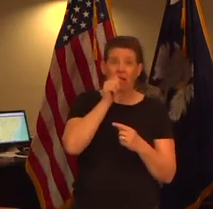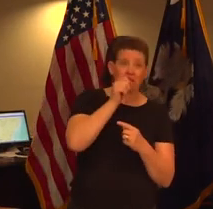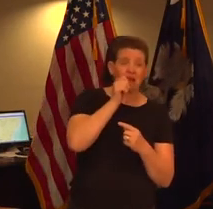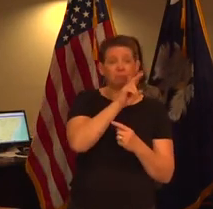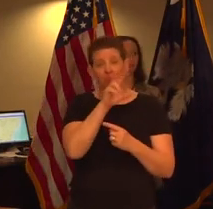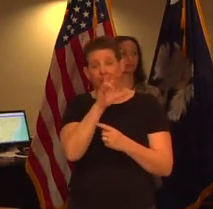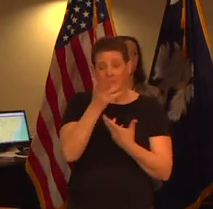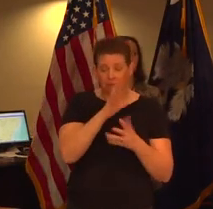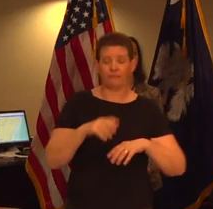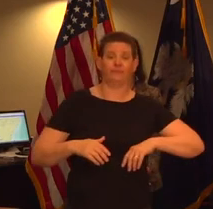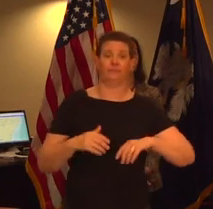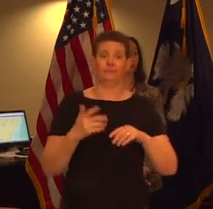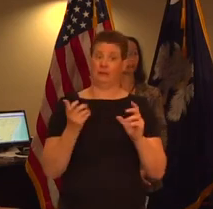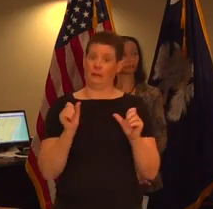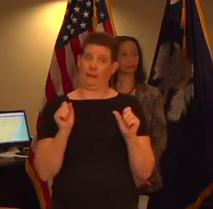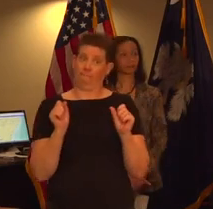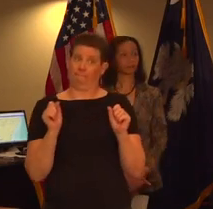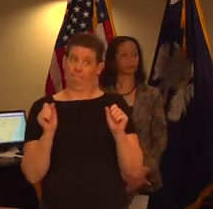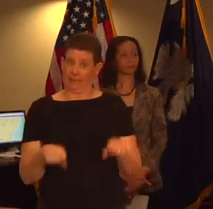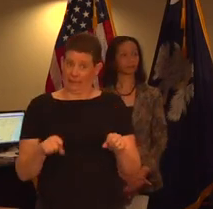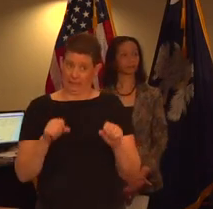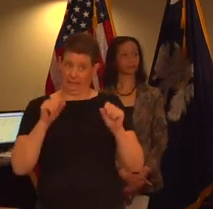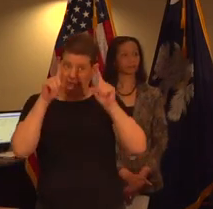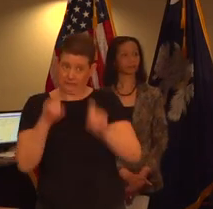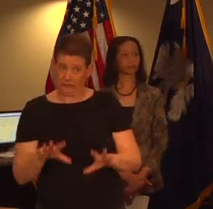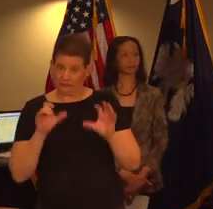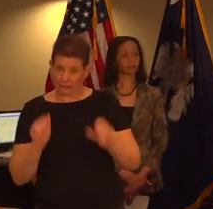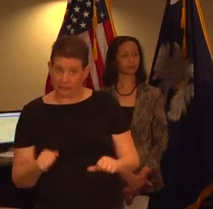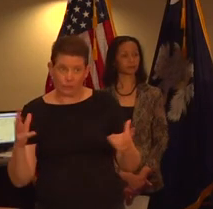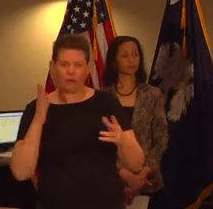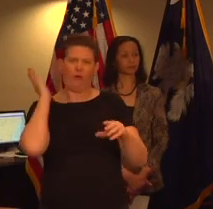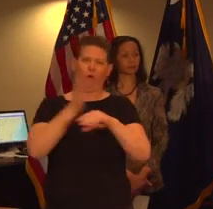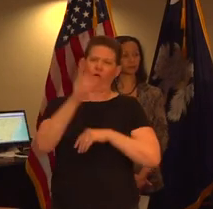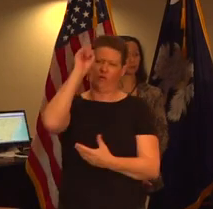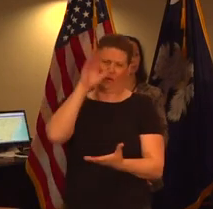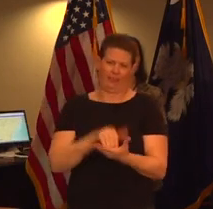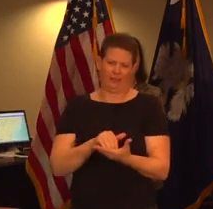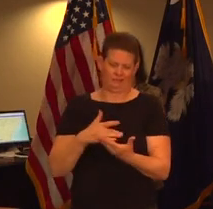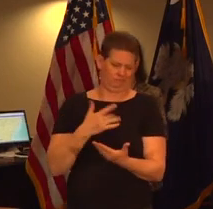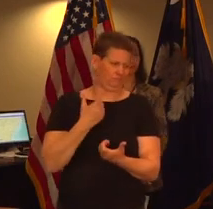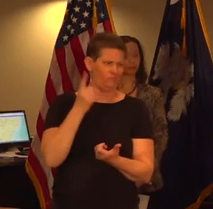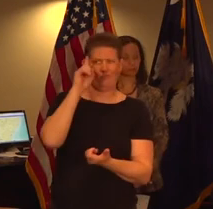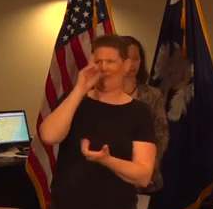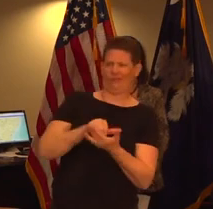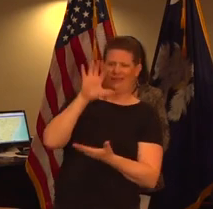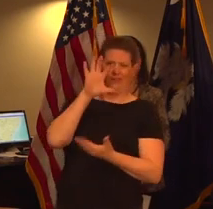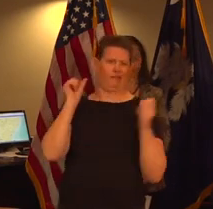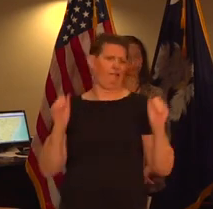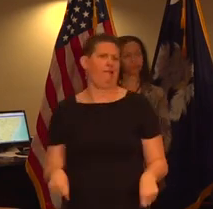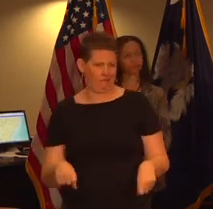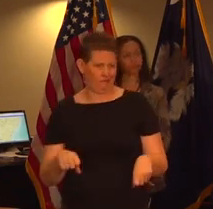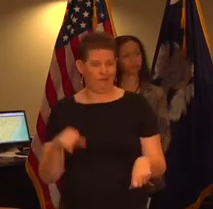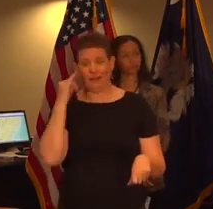capacity of testing is over a thousand probably closer to 1500 if